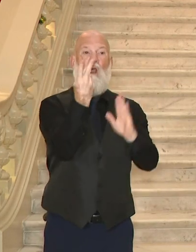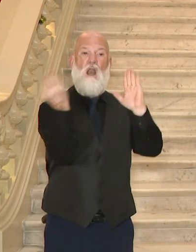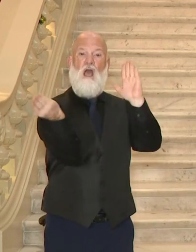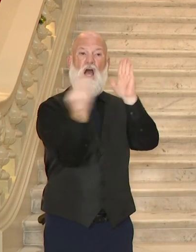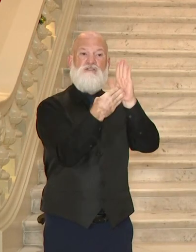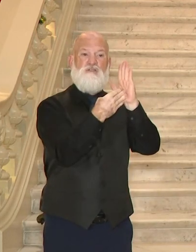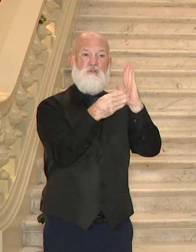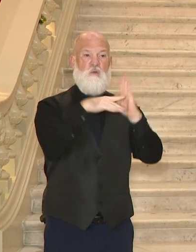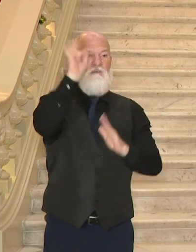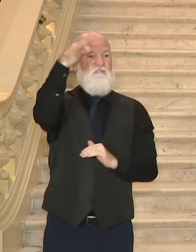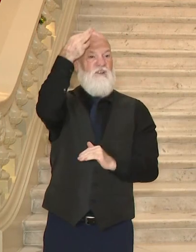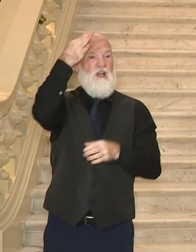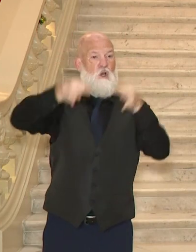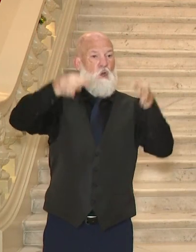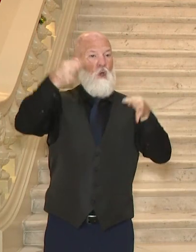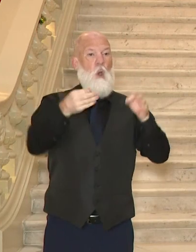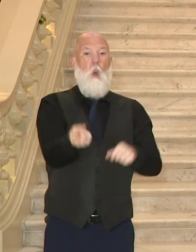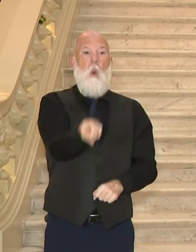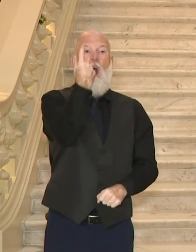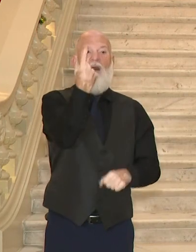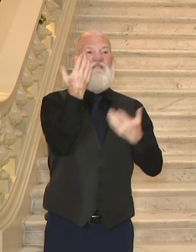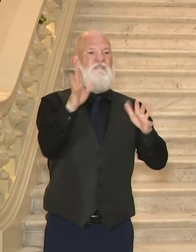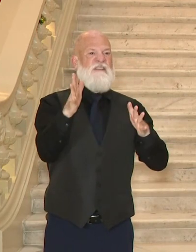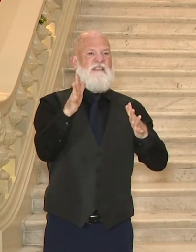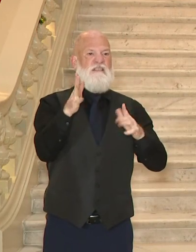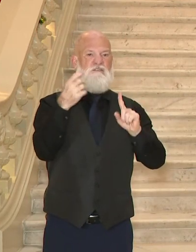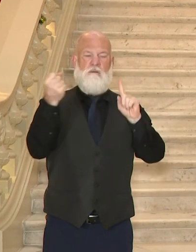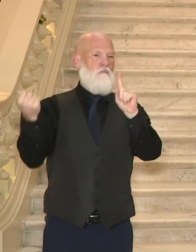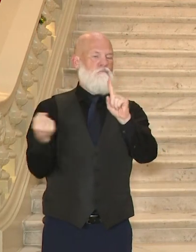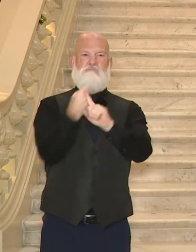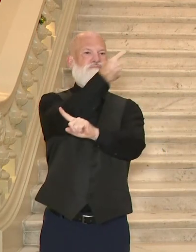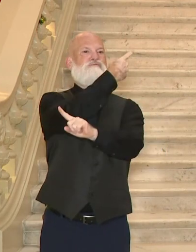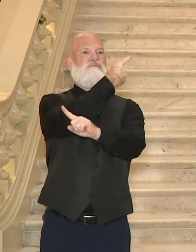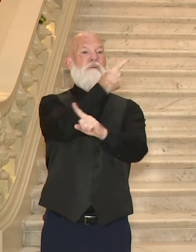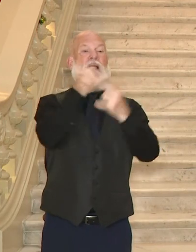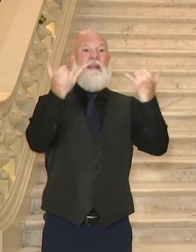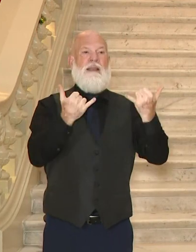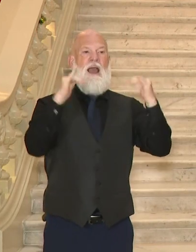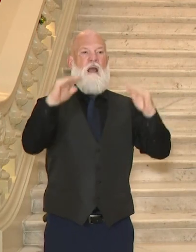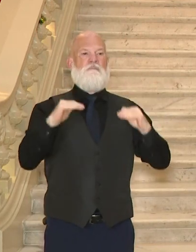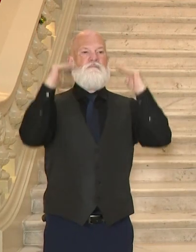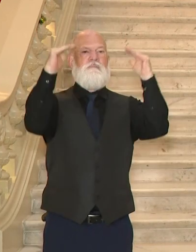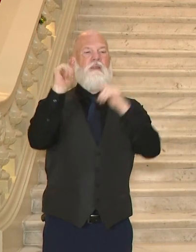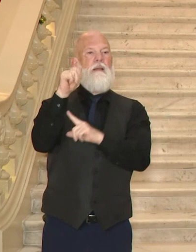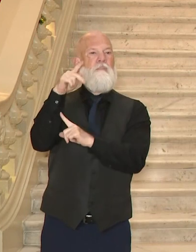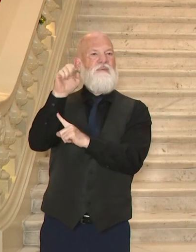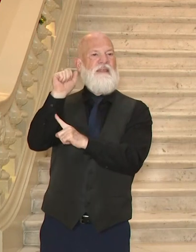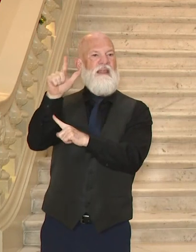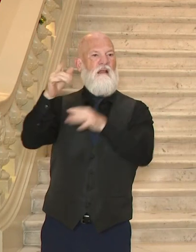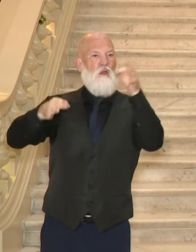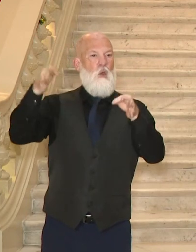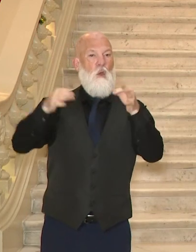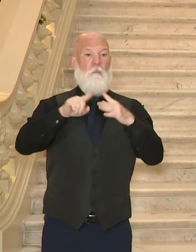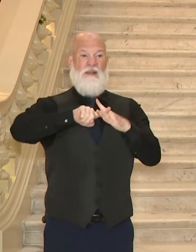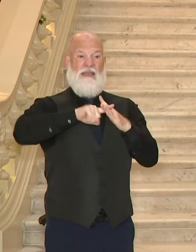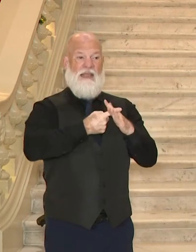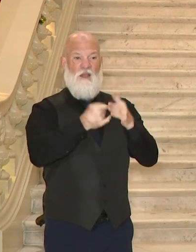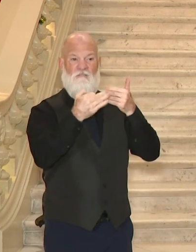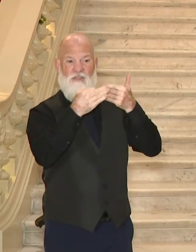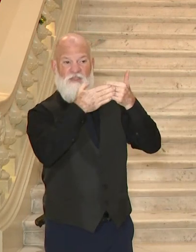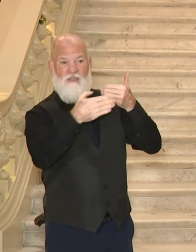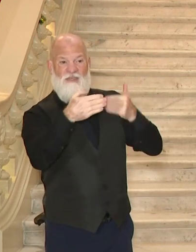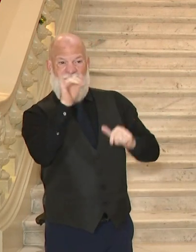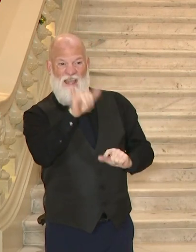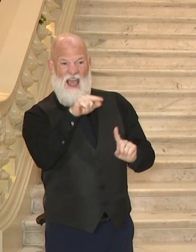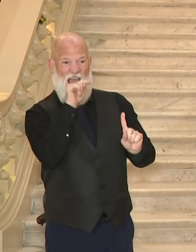shot down and is being appealed. The other is just beginning. That is the due process afforded to us,